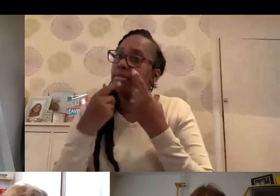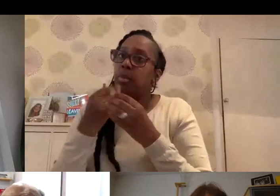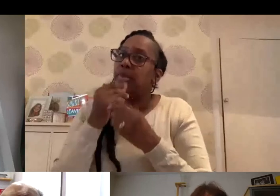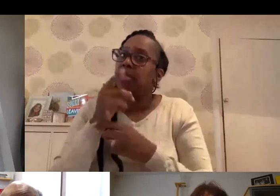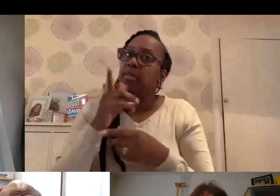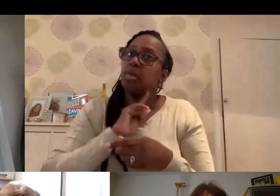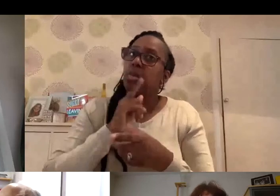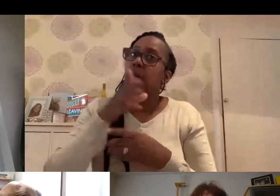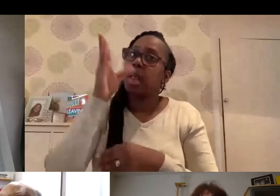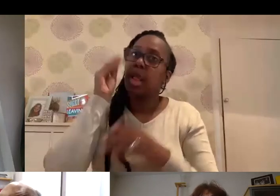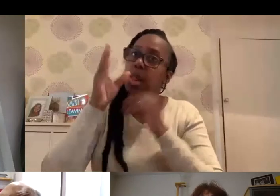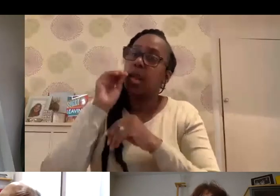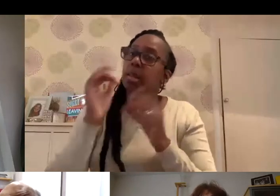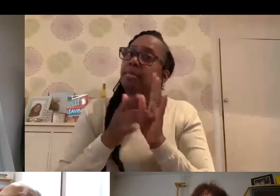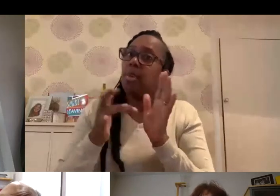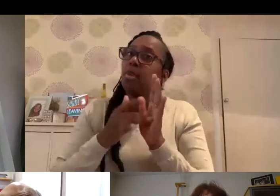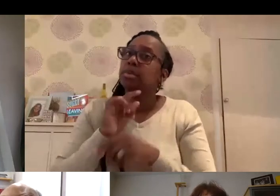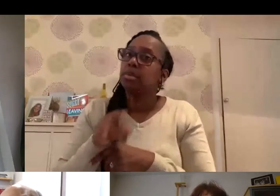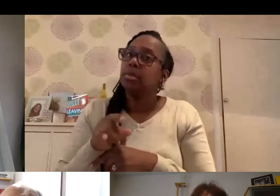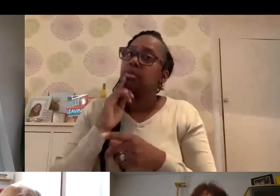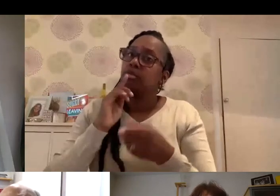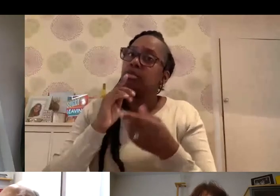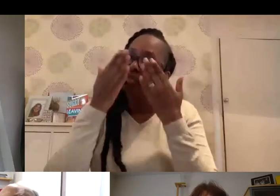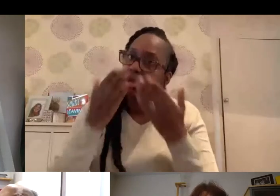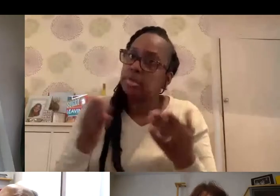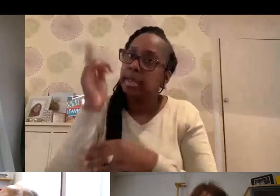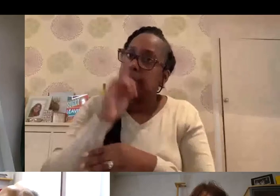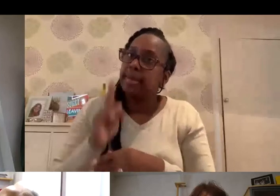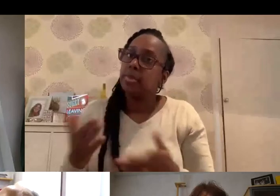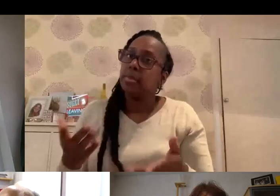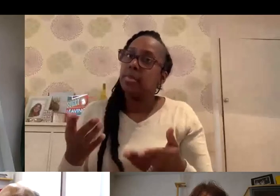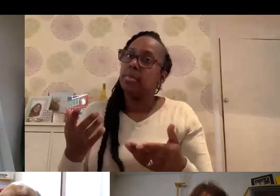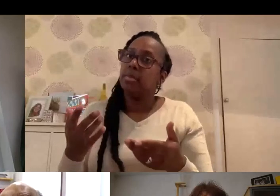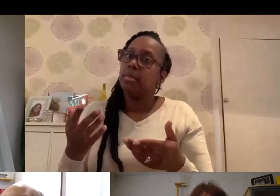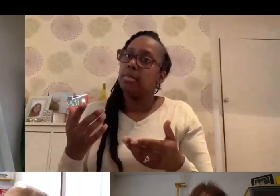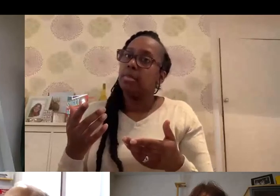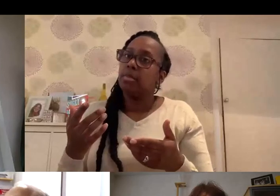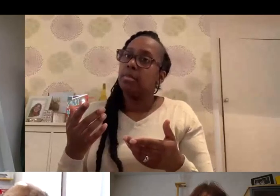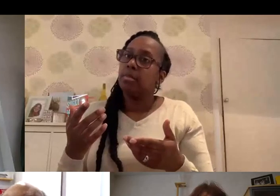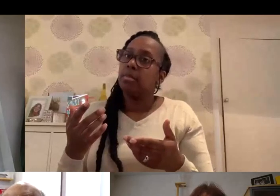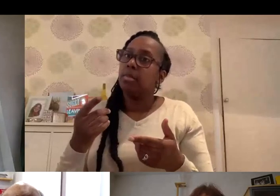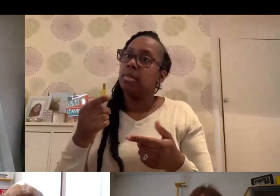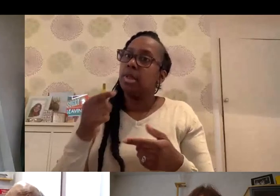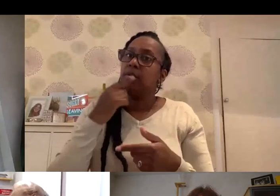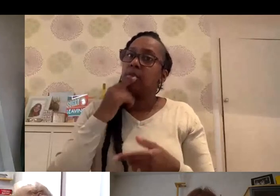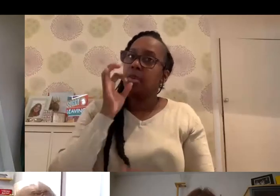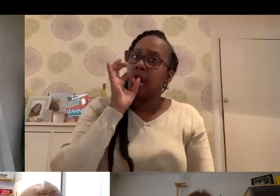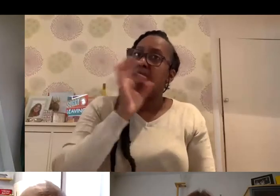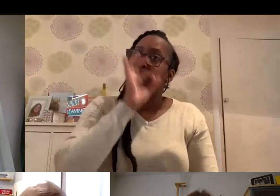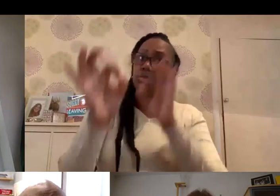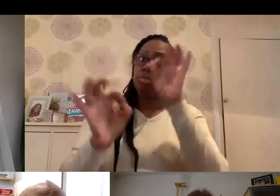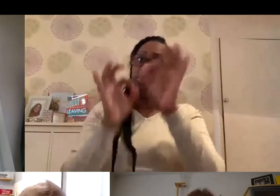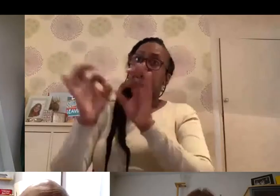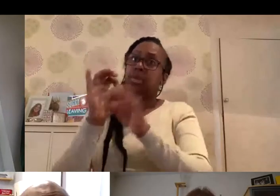learned about that organization. I think it's very important that we respect people because if you've got a faith-based reason to ask questions, then that has